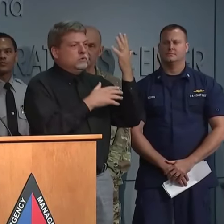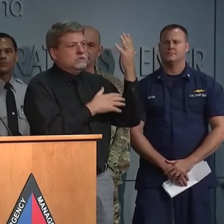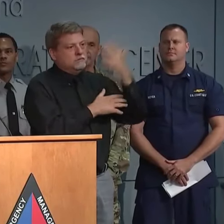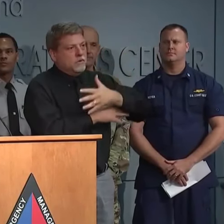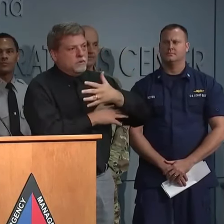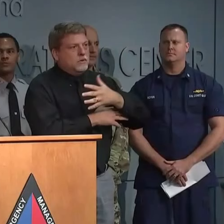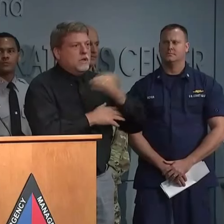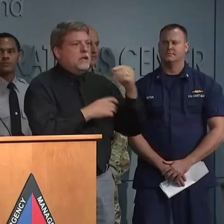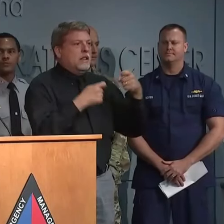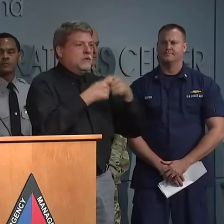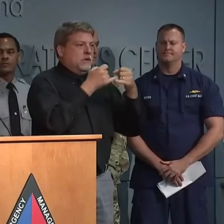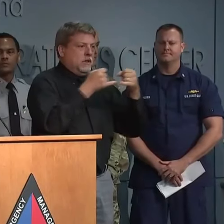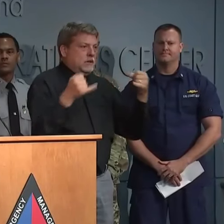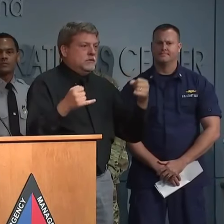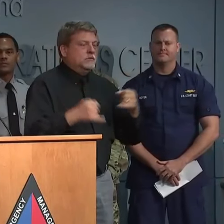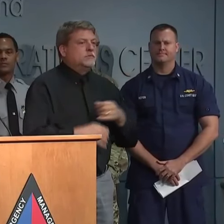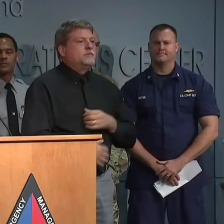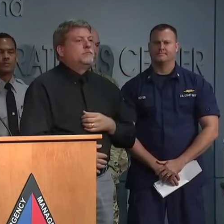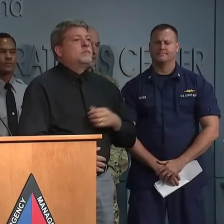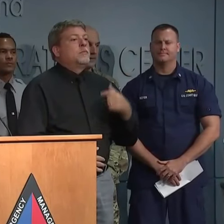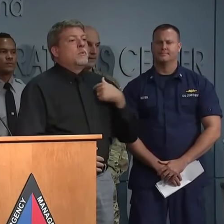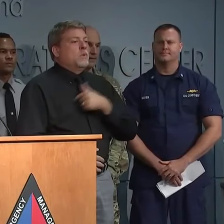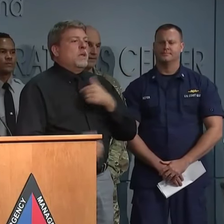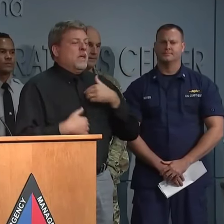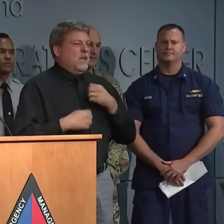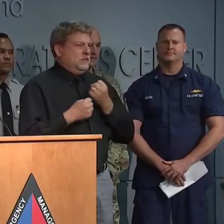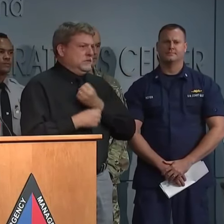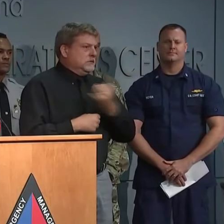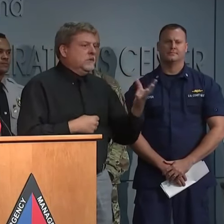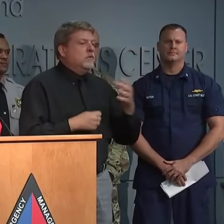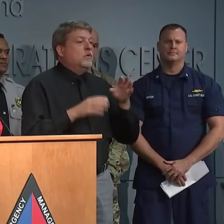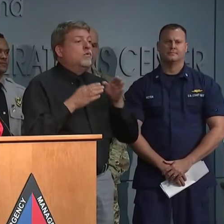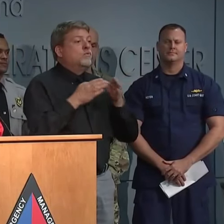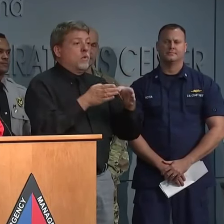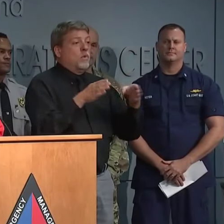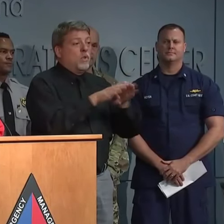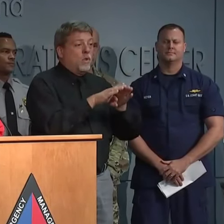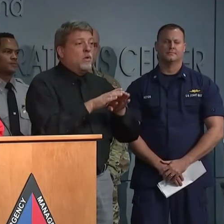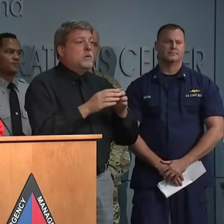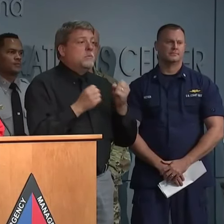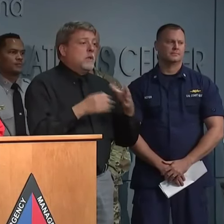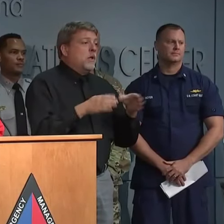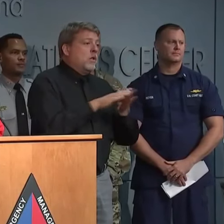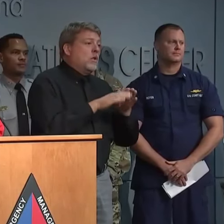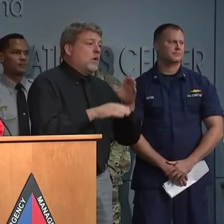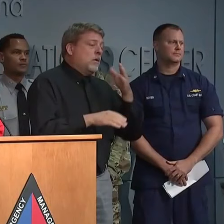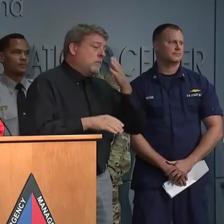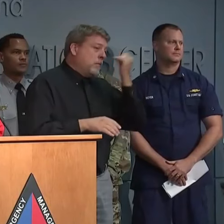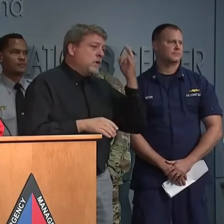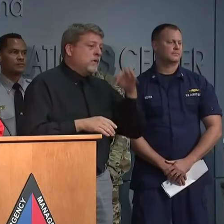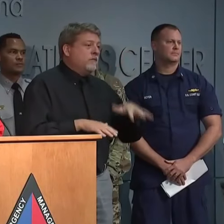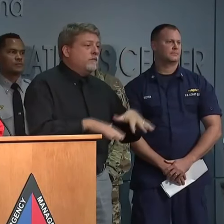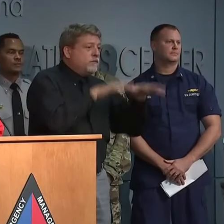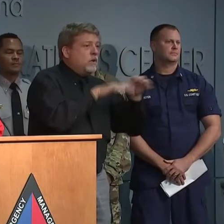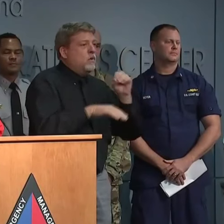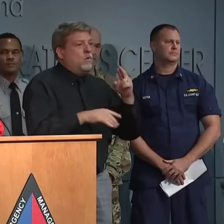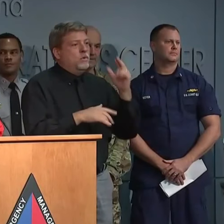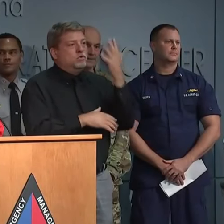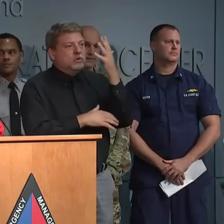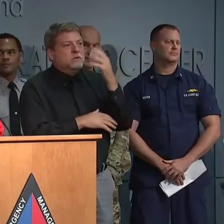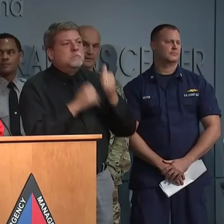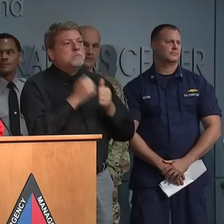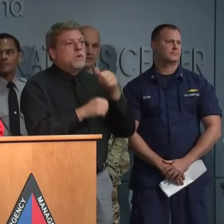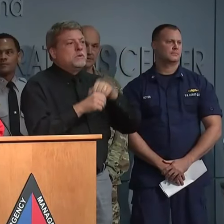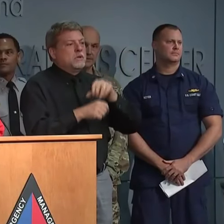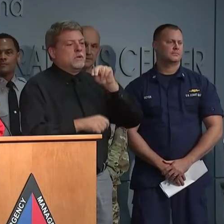roads. Approximately half of which are closed due to trees and the other half due to high water in and around New Hanover and Pitt